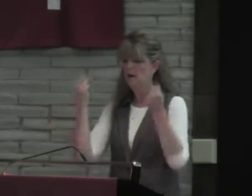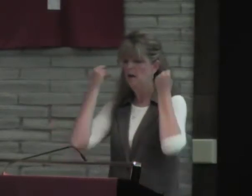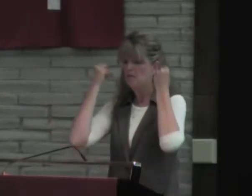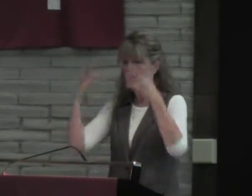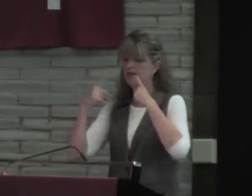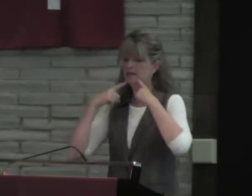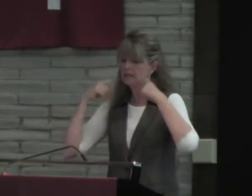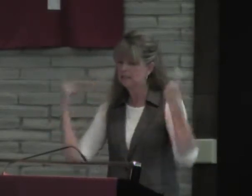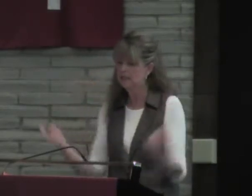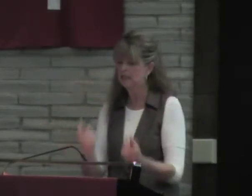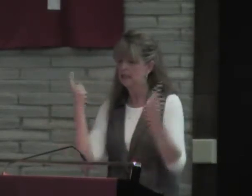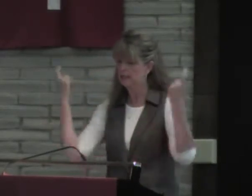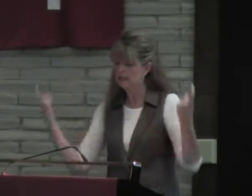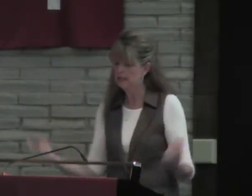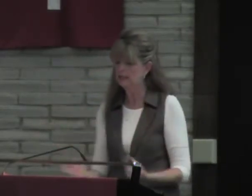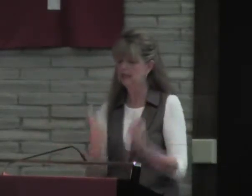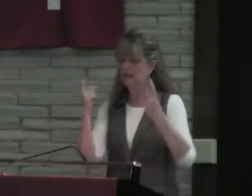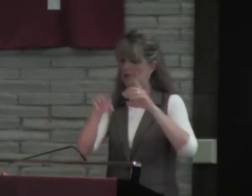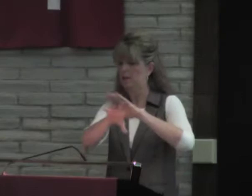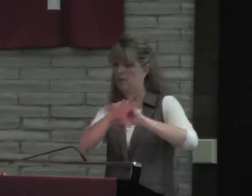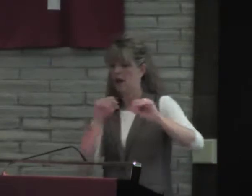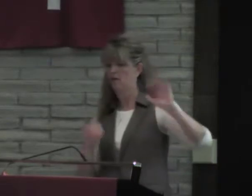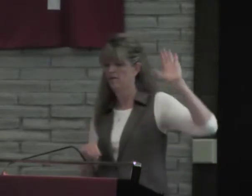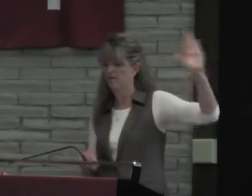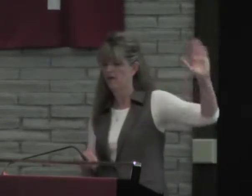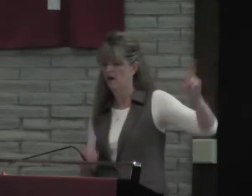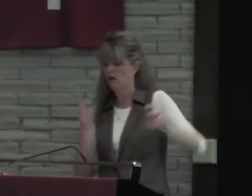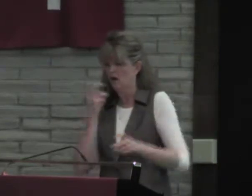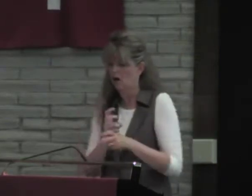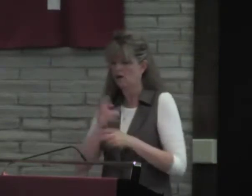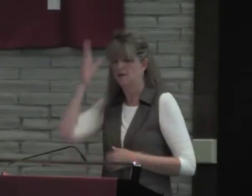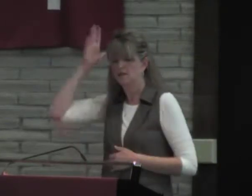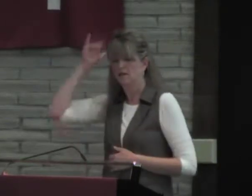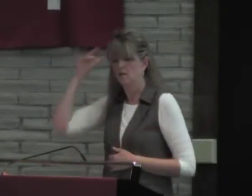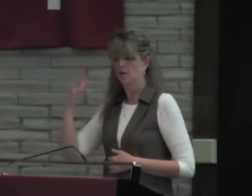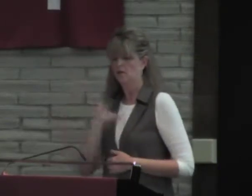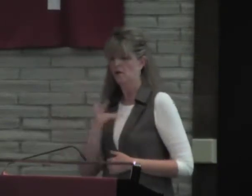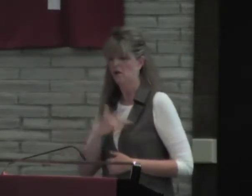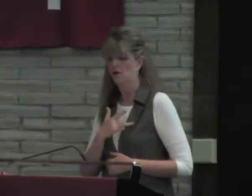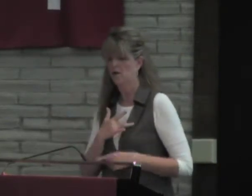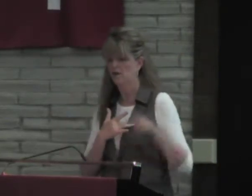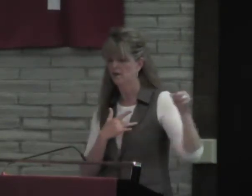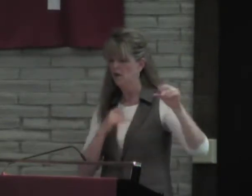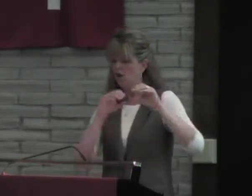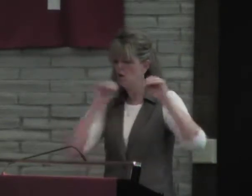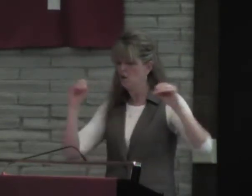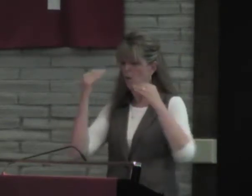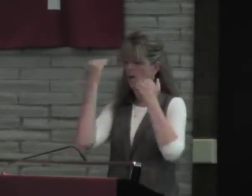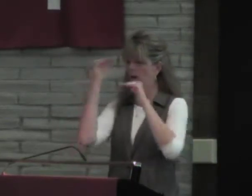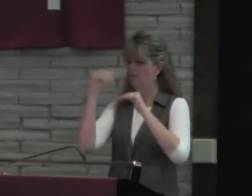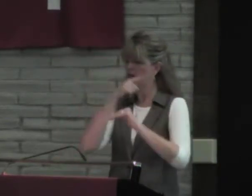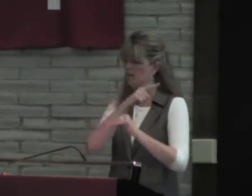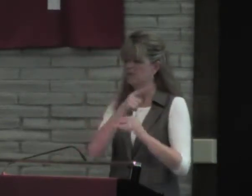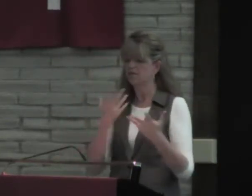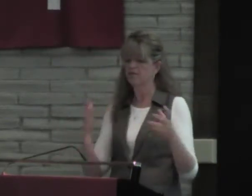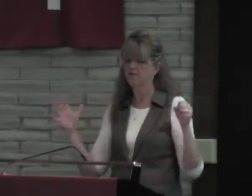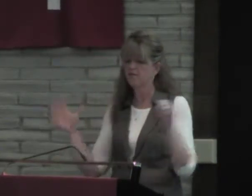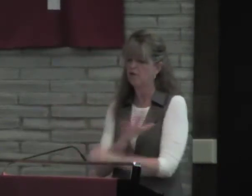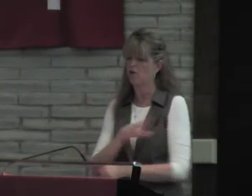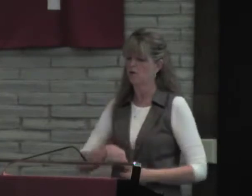From their callous hearts comes iniquity. Their evil imaginations have no limits. They scoff and